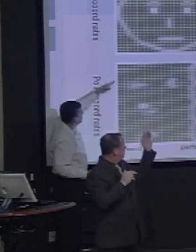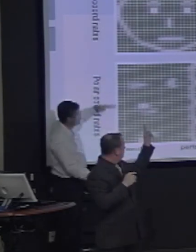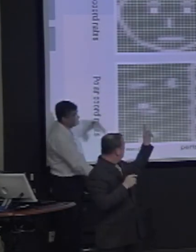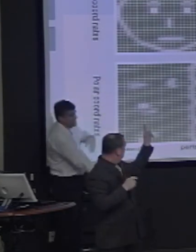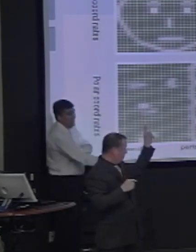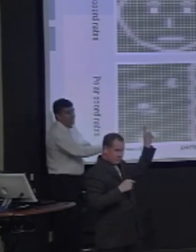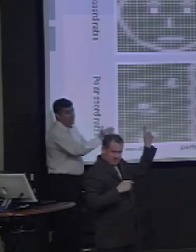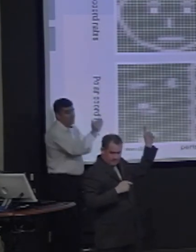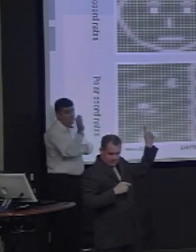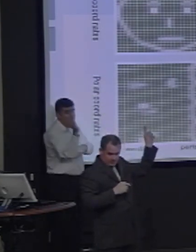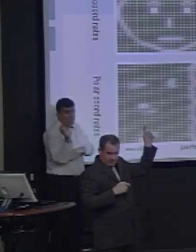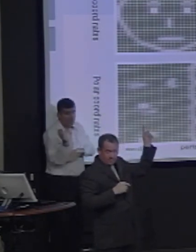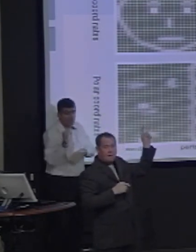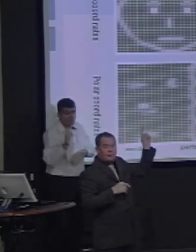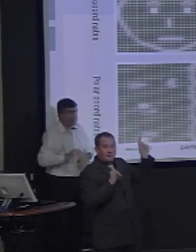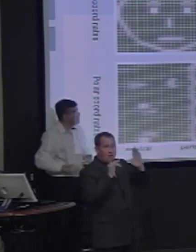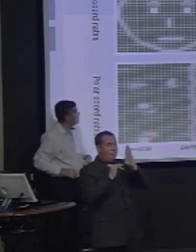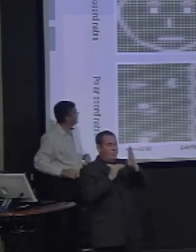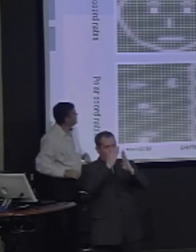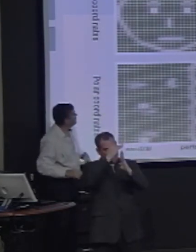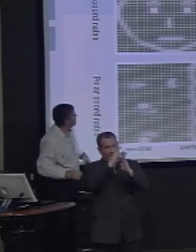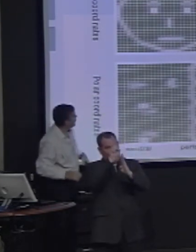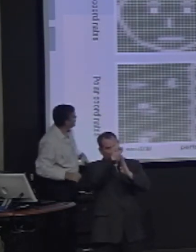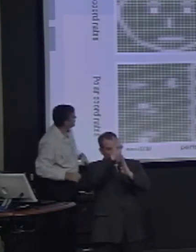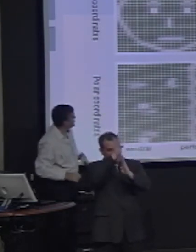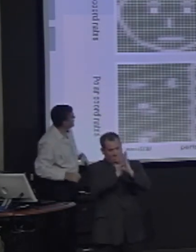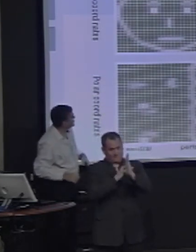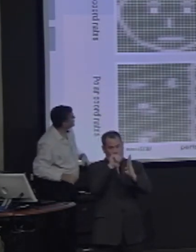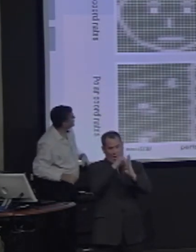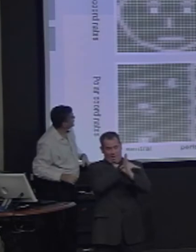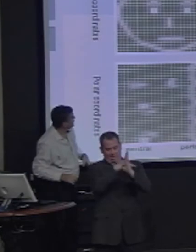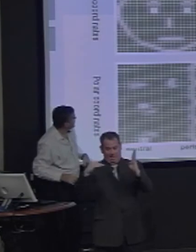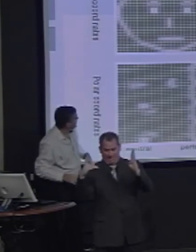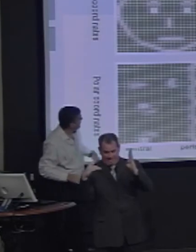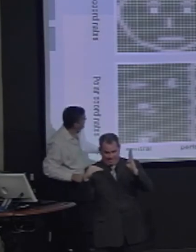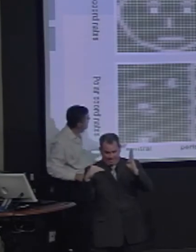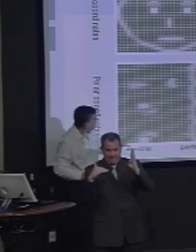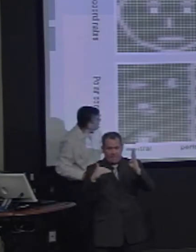axis codes the angle that that makes from the horizontal.